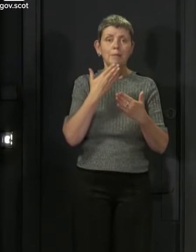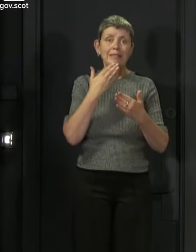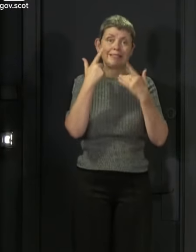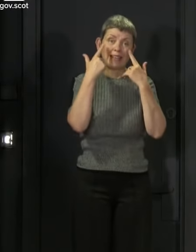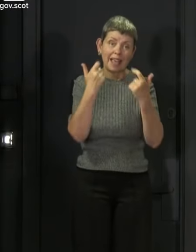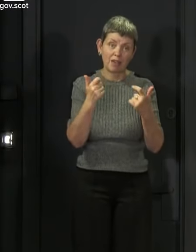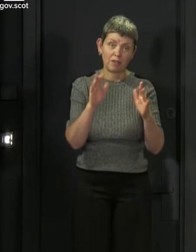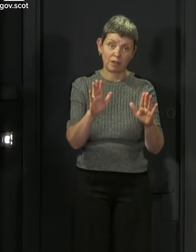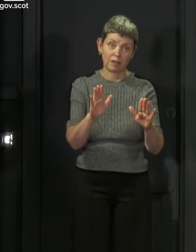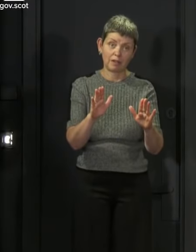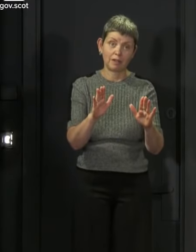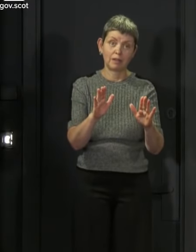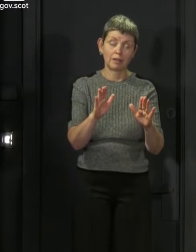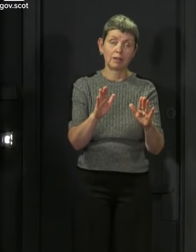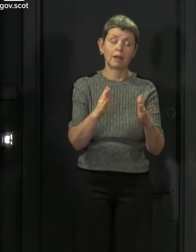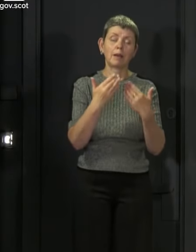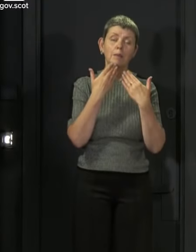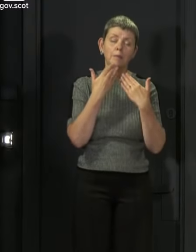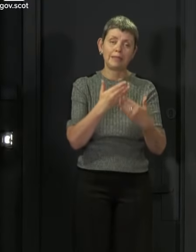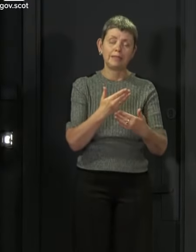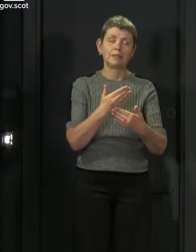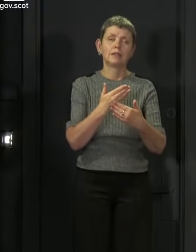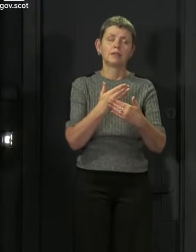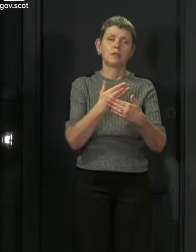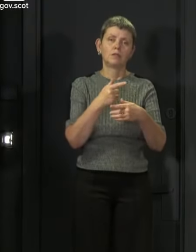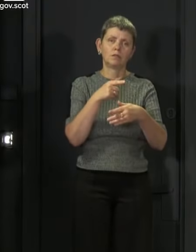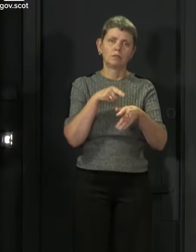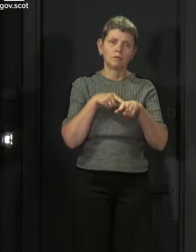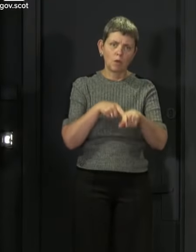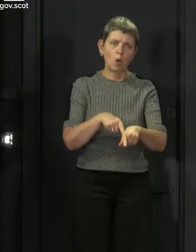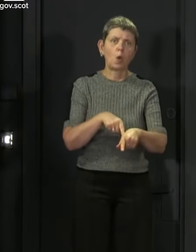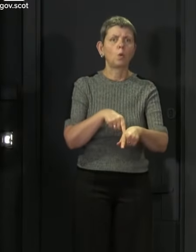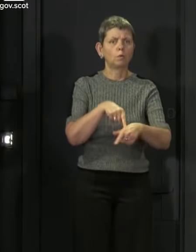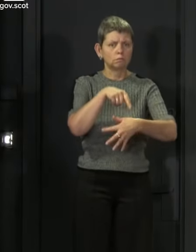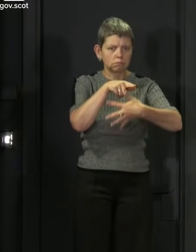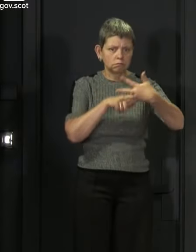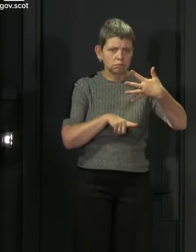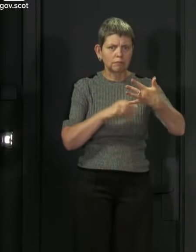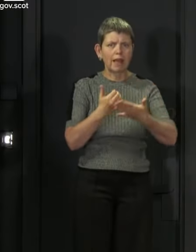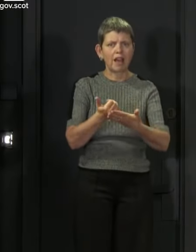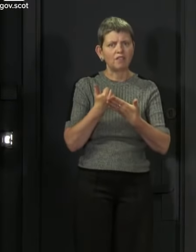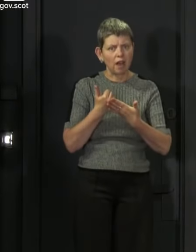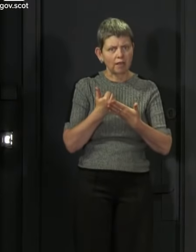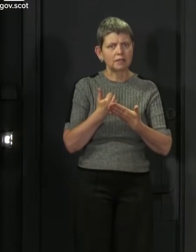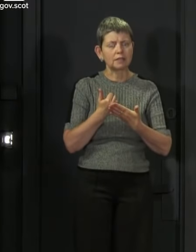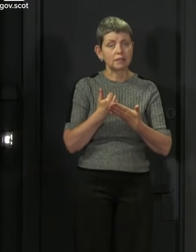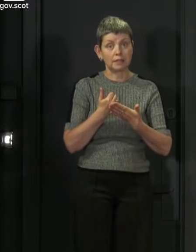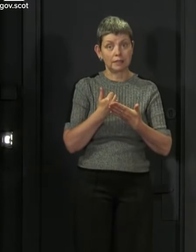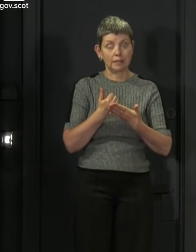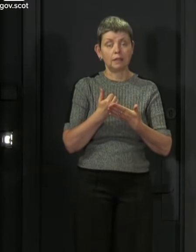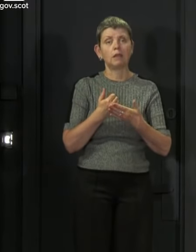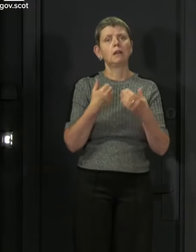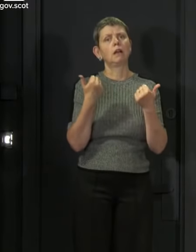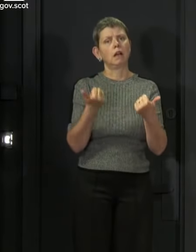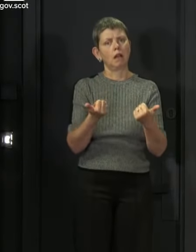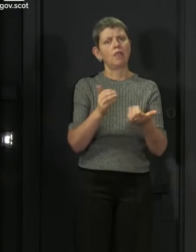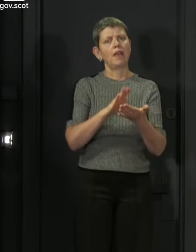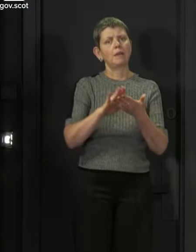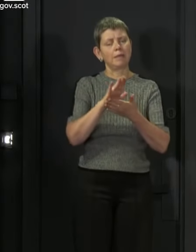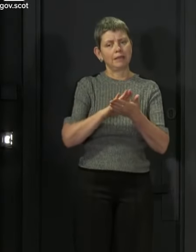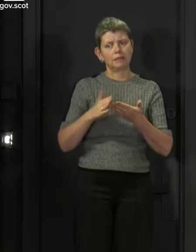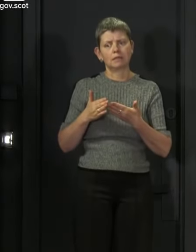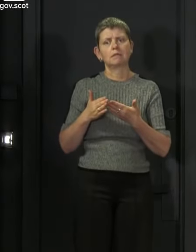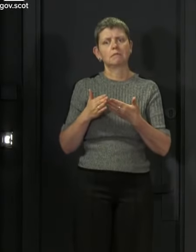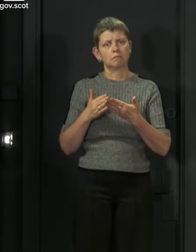I implore you to follow all of the advice. If we do that then we can continue to have these freedoms while not